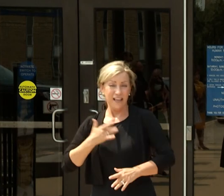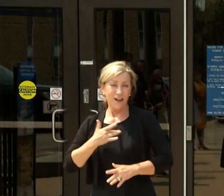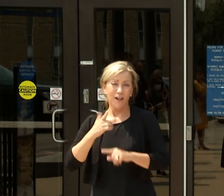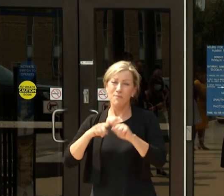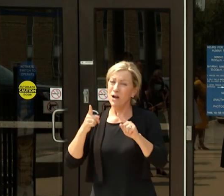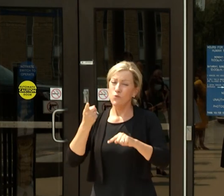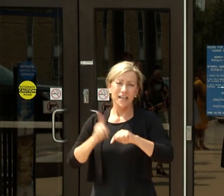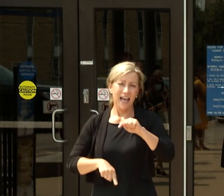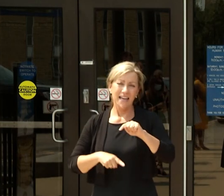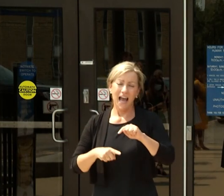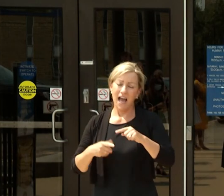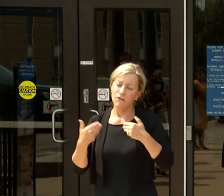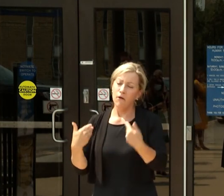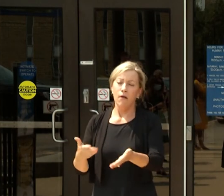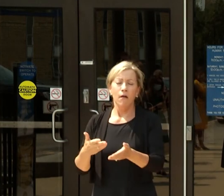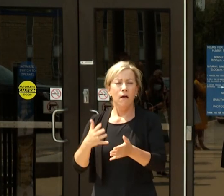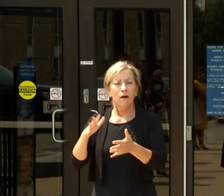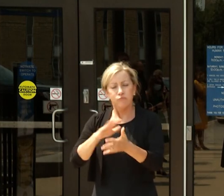outrage.